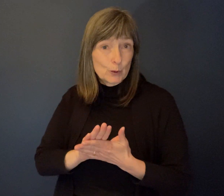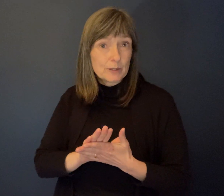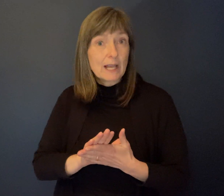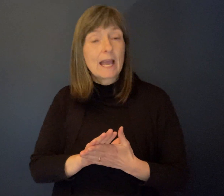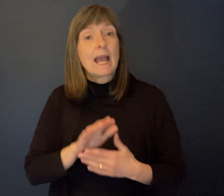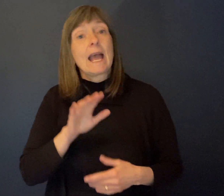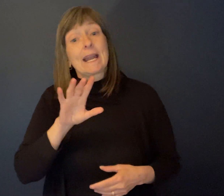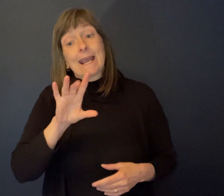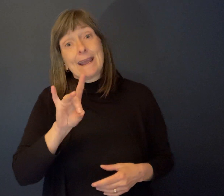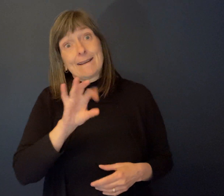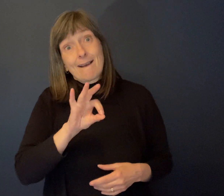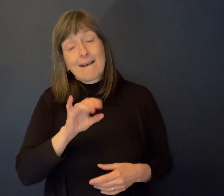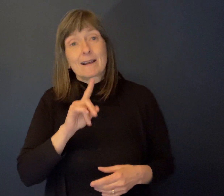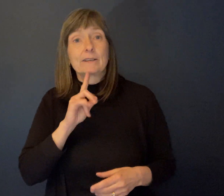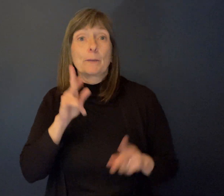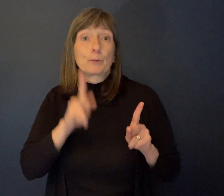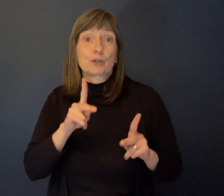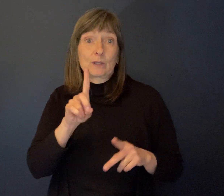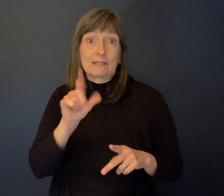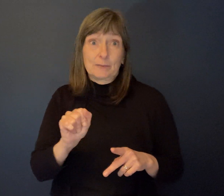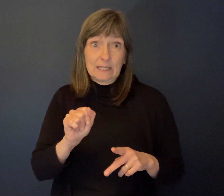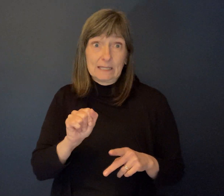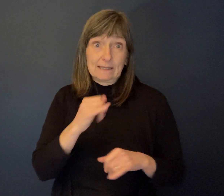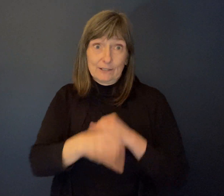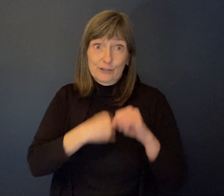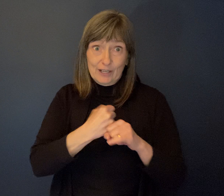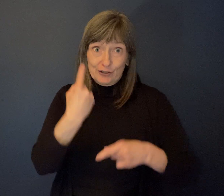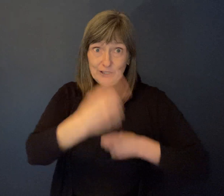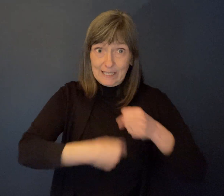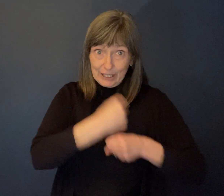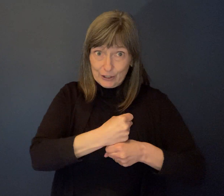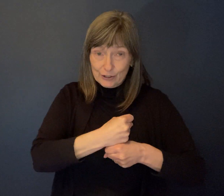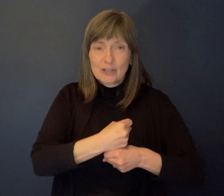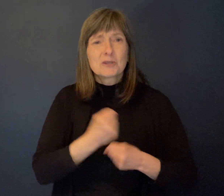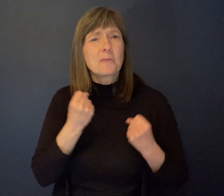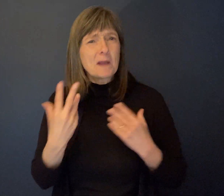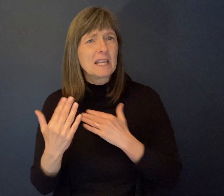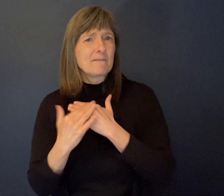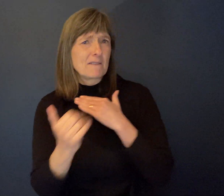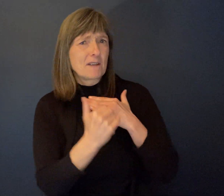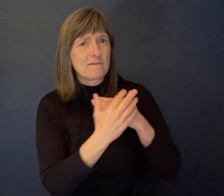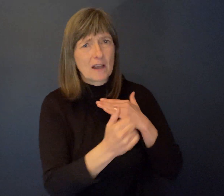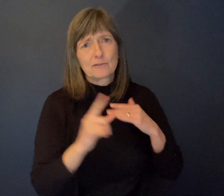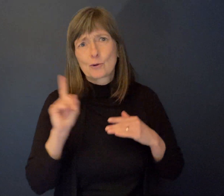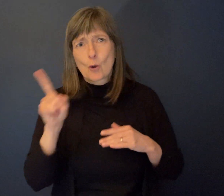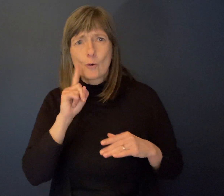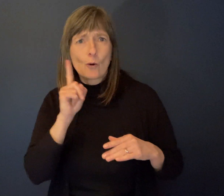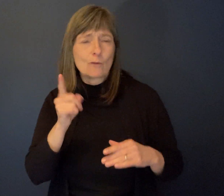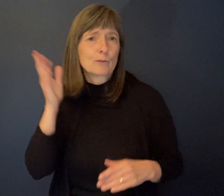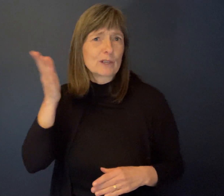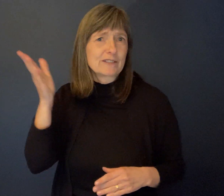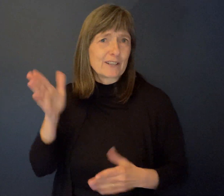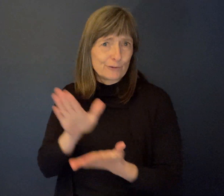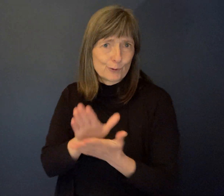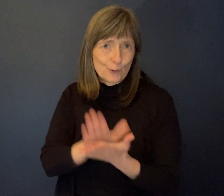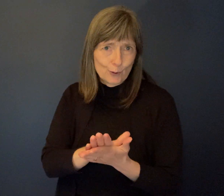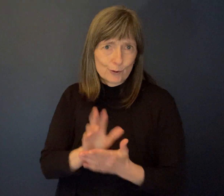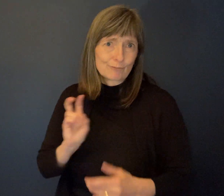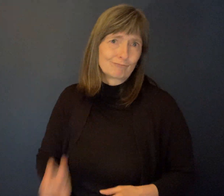a lot of, uh, publicity. There was a lot of, uh, requests to do speaking engagements. So I ended up speaking at a number of schools across the island and in